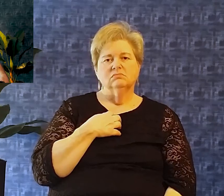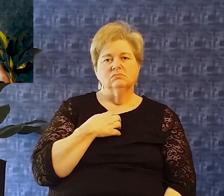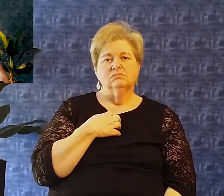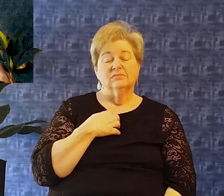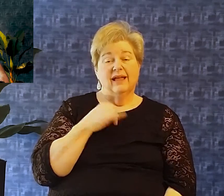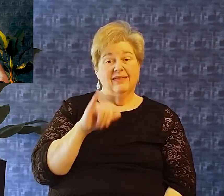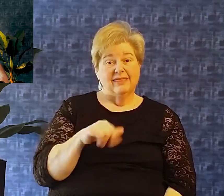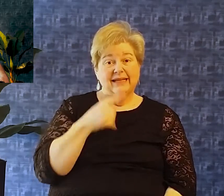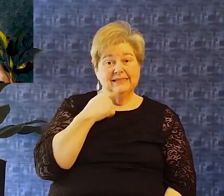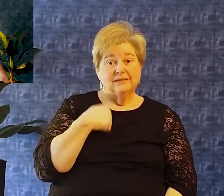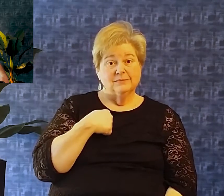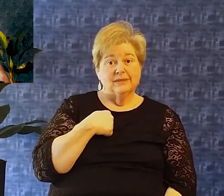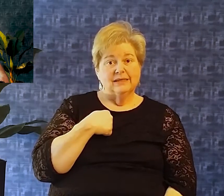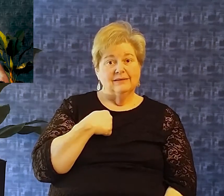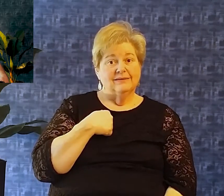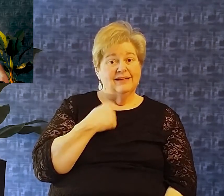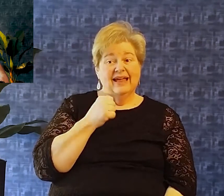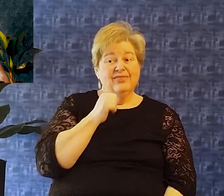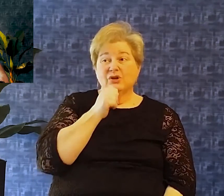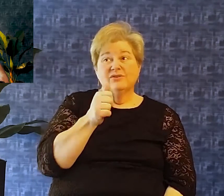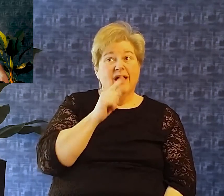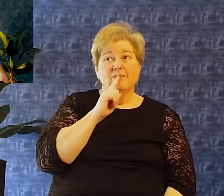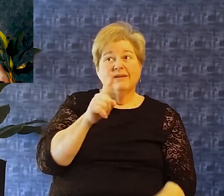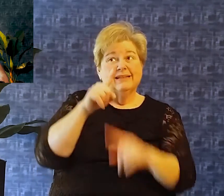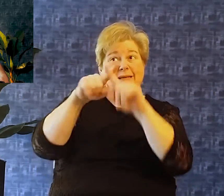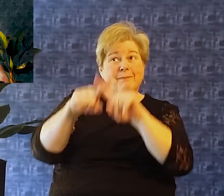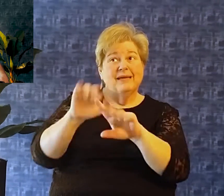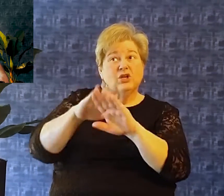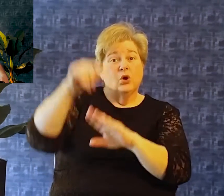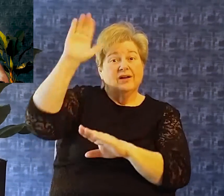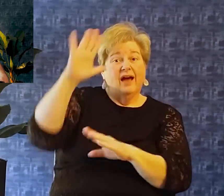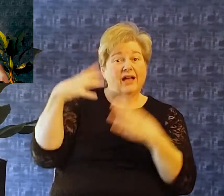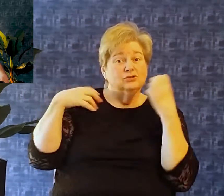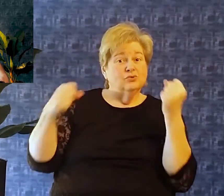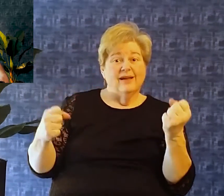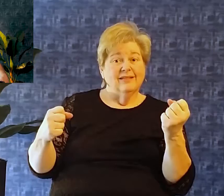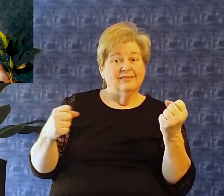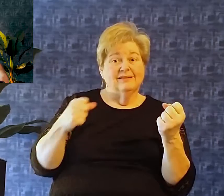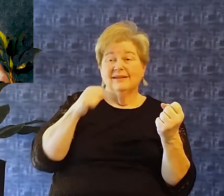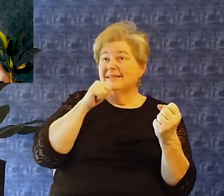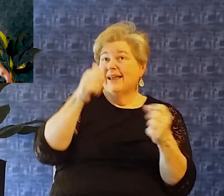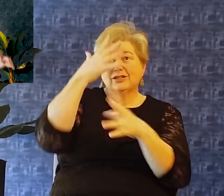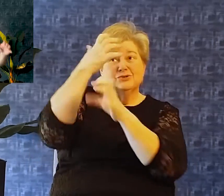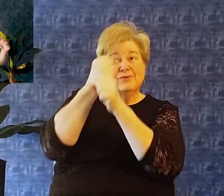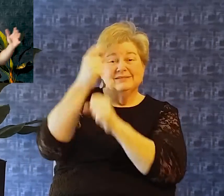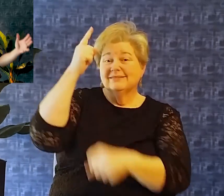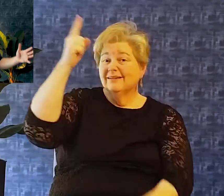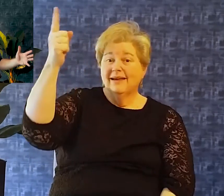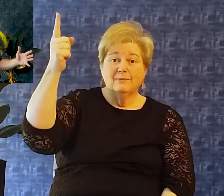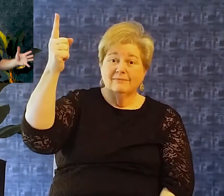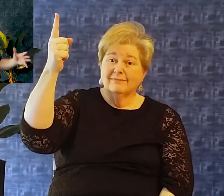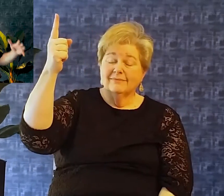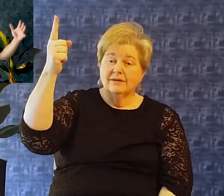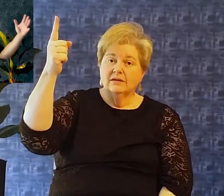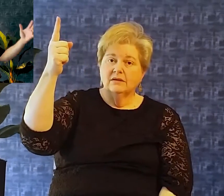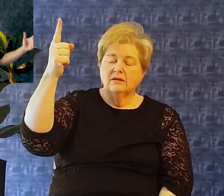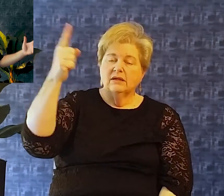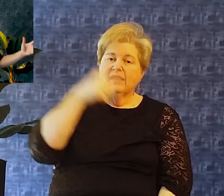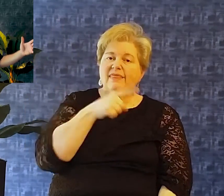complaining That tells me That they're not going to the Lord For strength They're not resting in the Lord Nor they're not trusting in the Lord